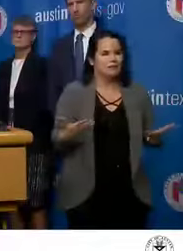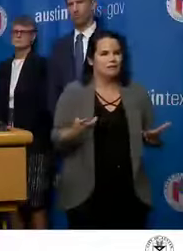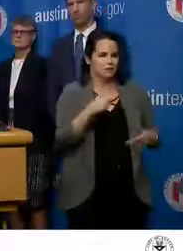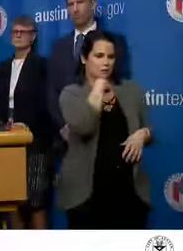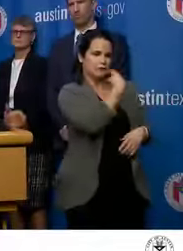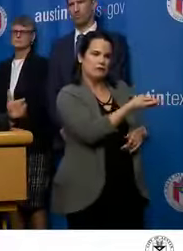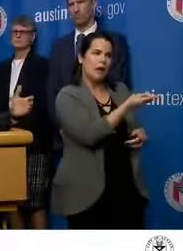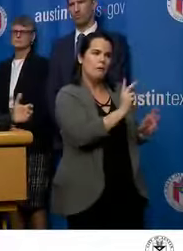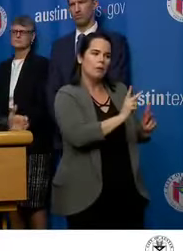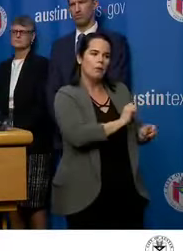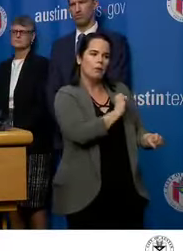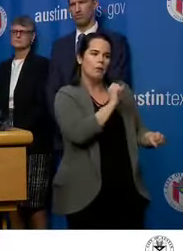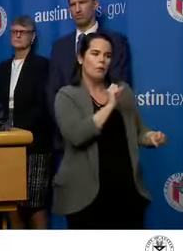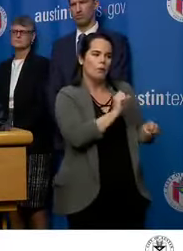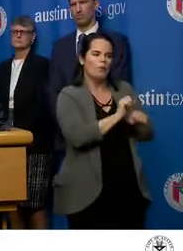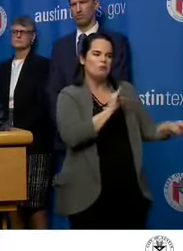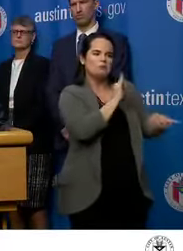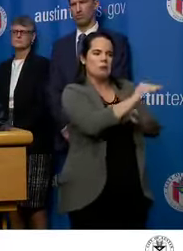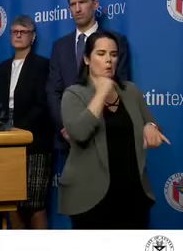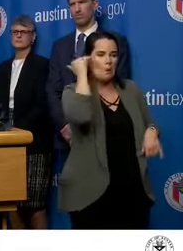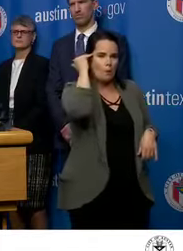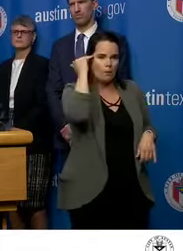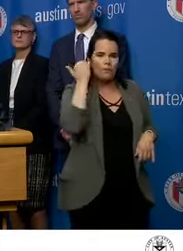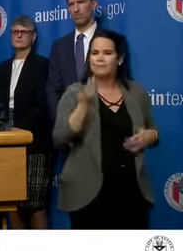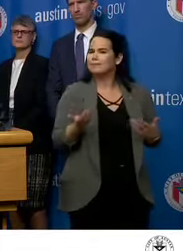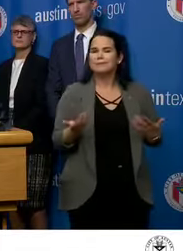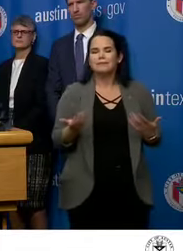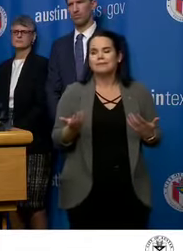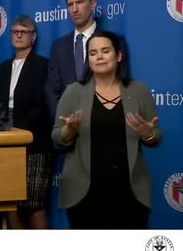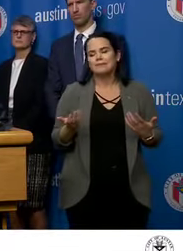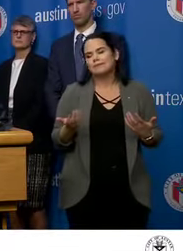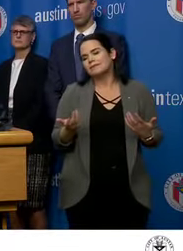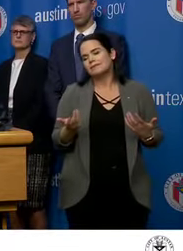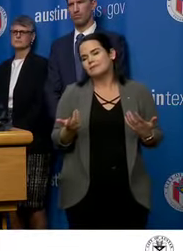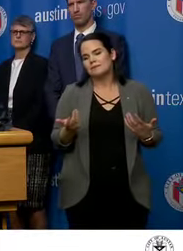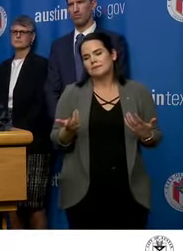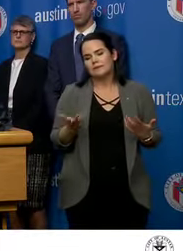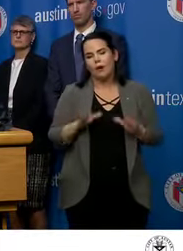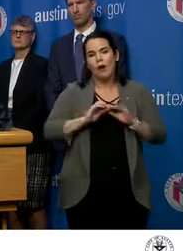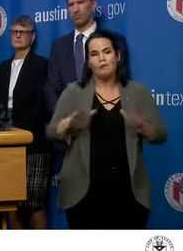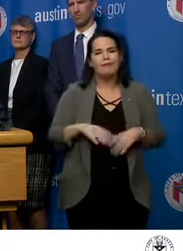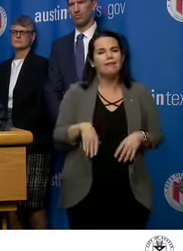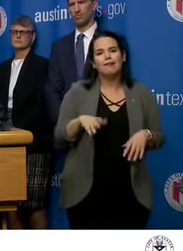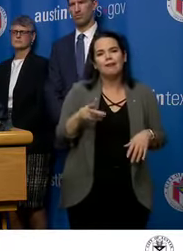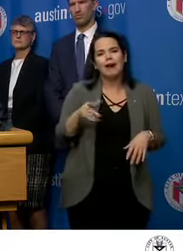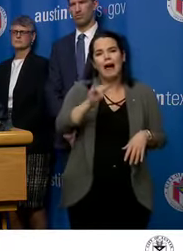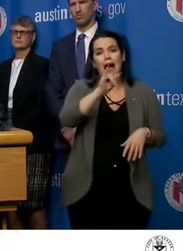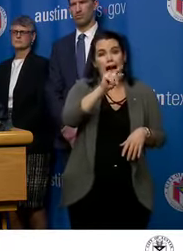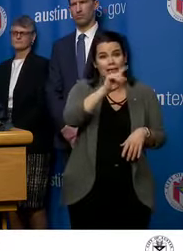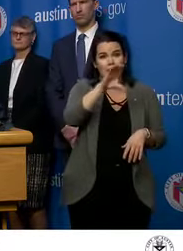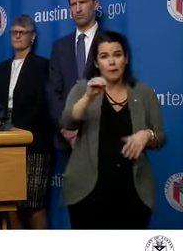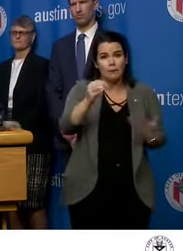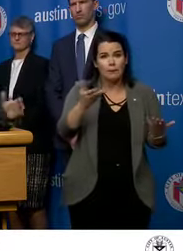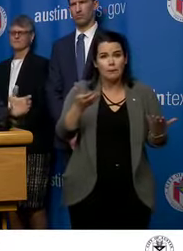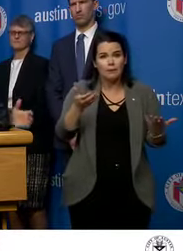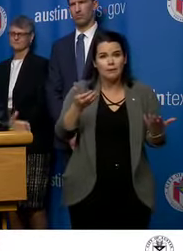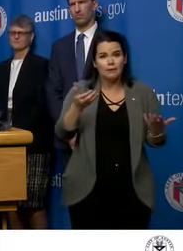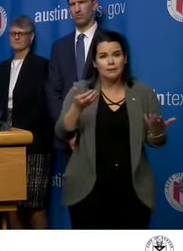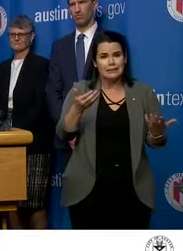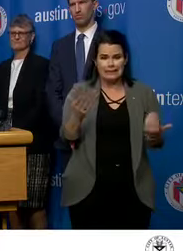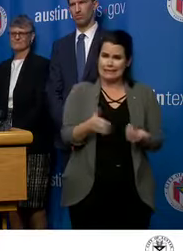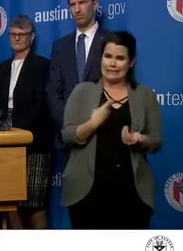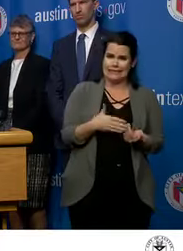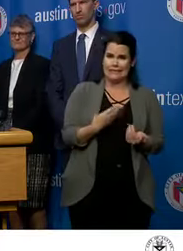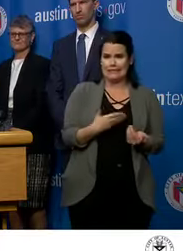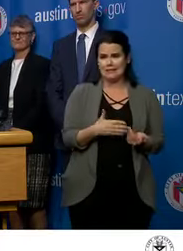instructions for people routinely to be working at home. Uh, obviously, uh, IT related companies, it's much easier